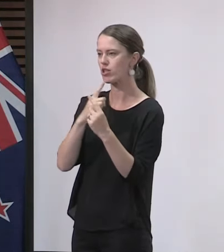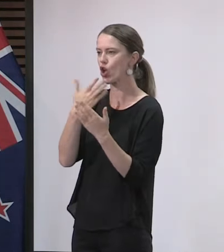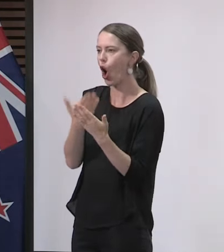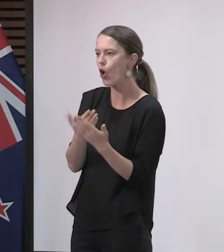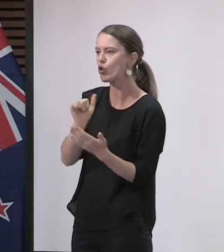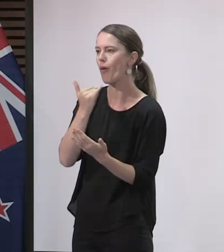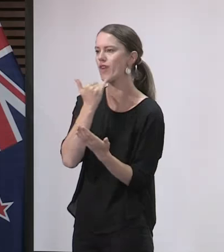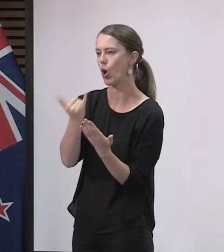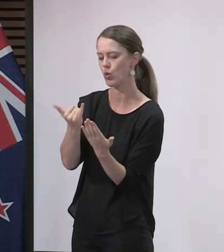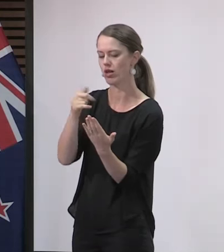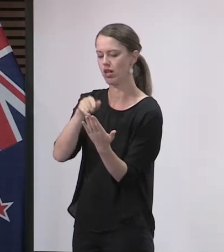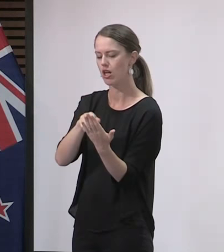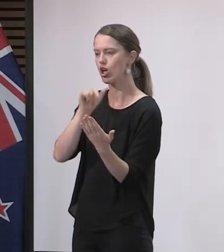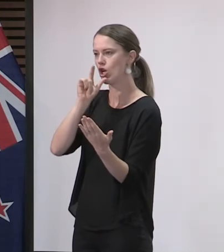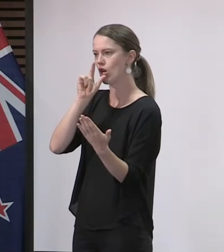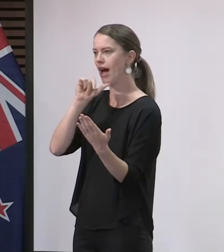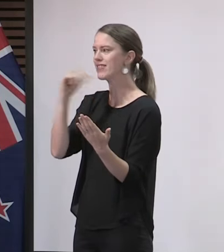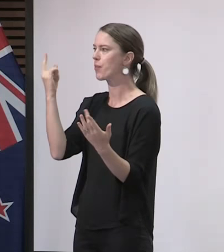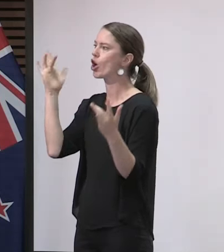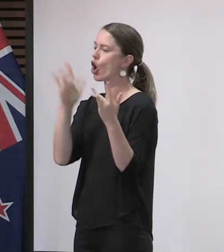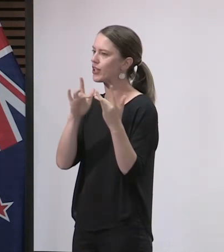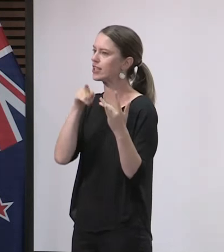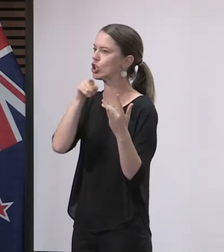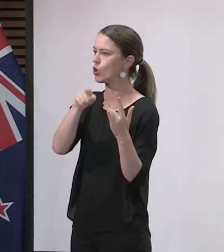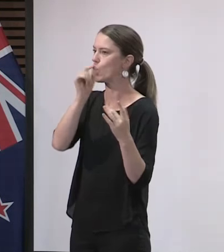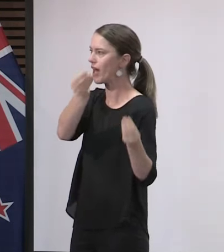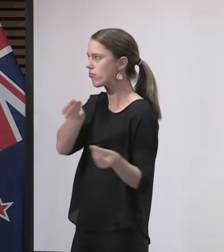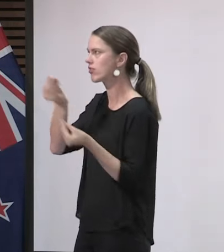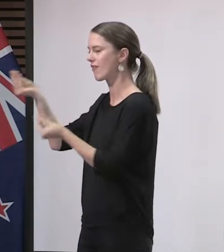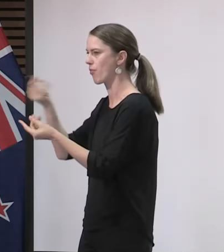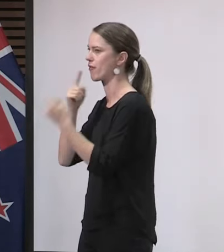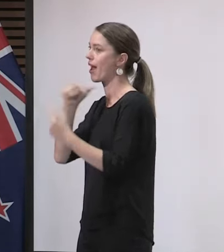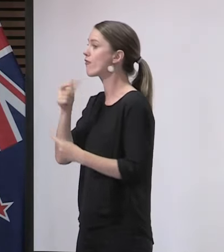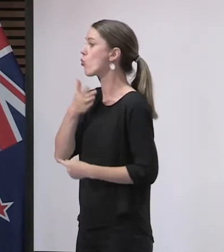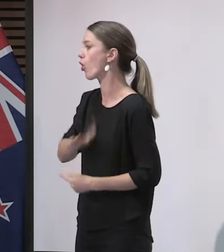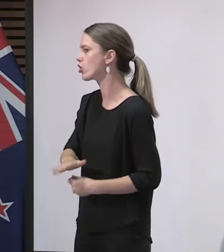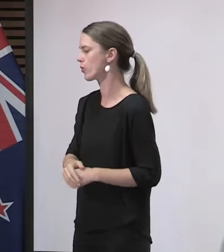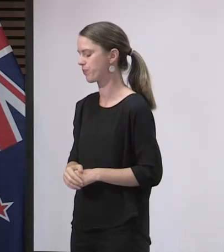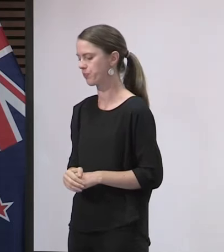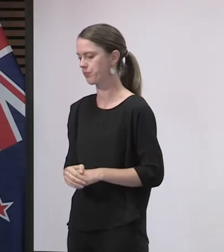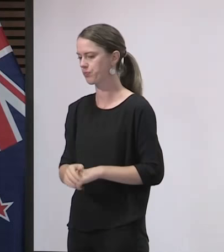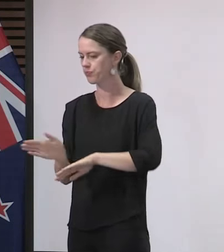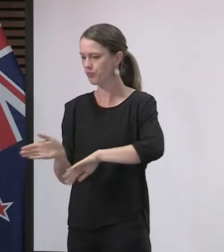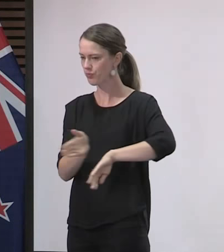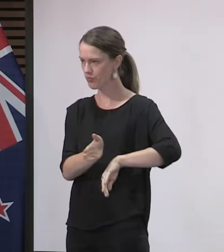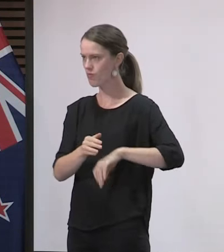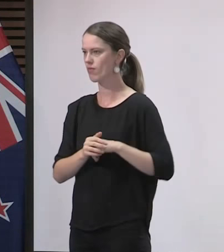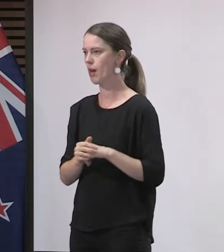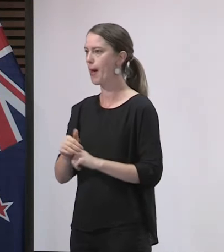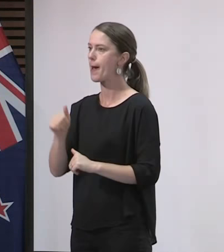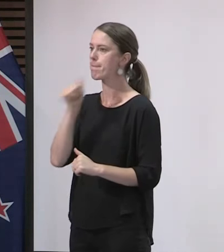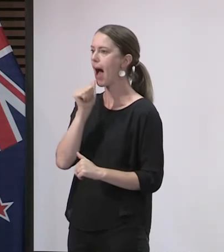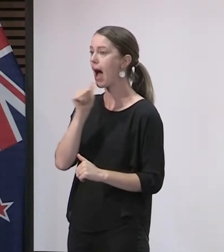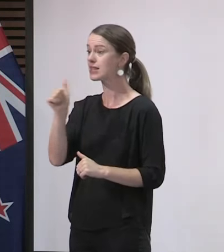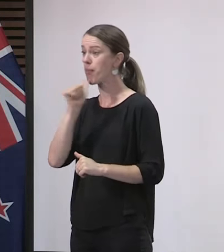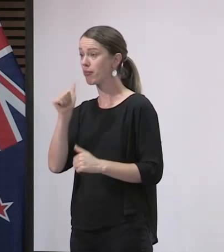requested and if you wish to, if you are contacted. On a final note, as you'll be aware, bars and pubs reopened